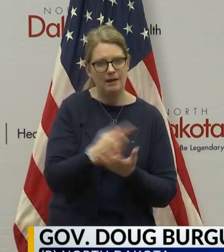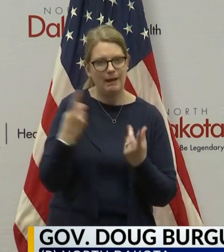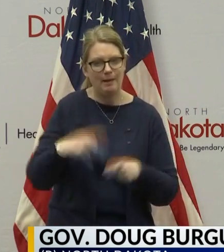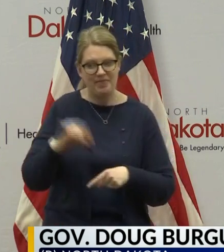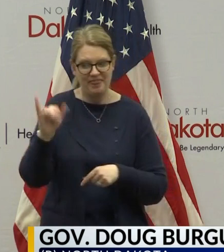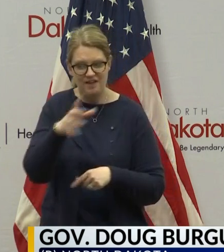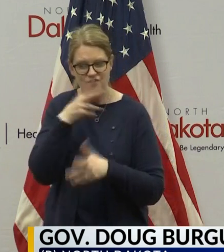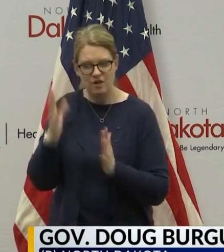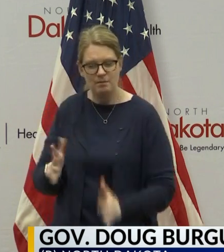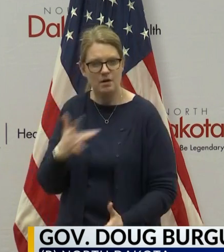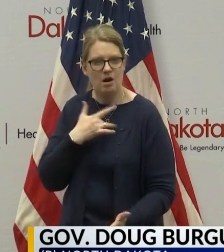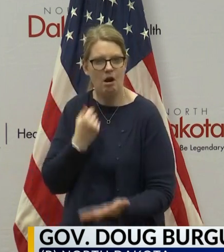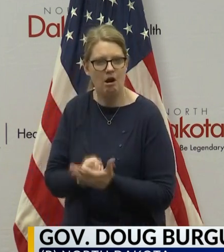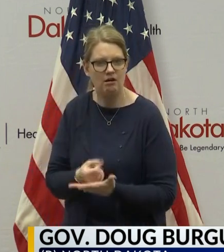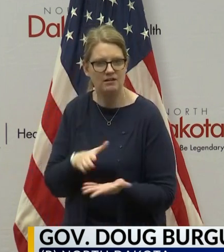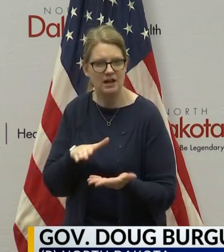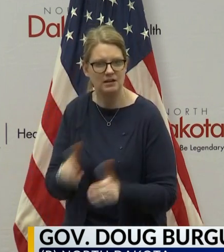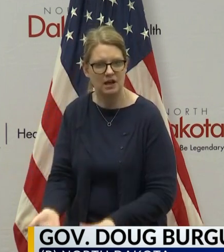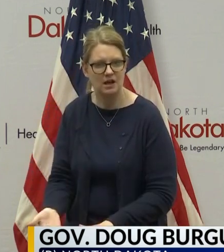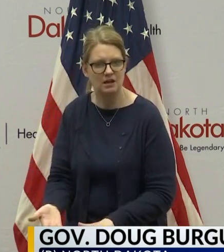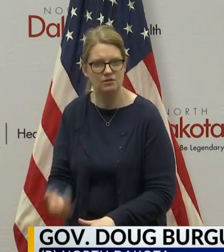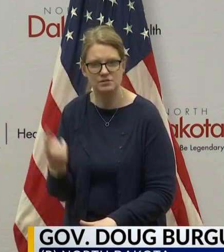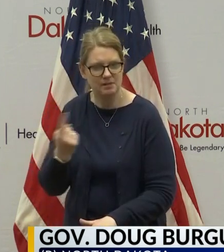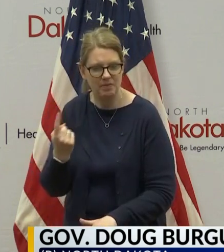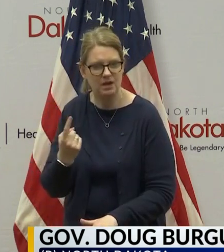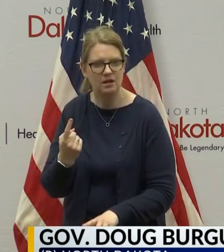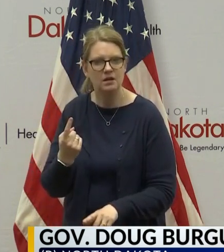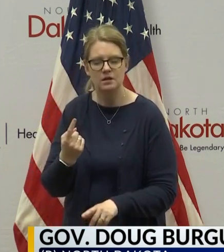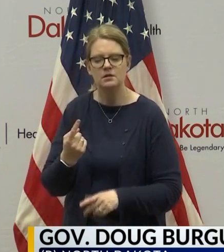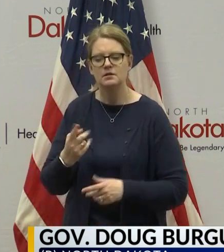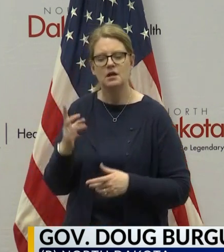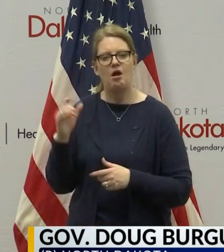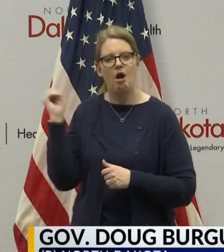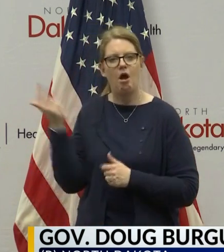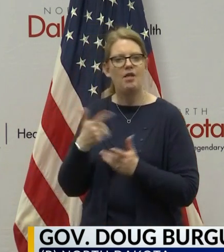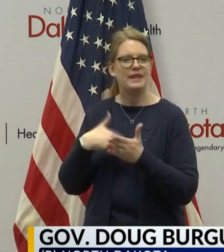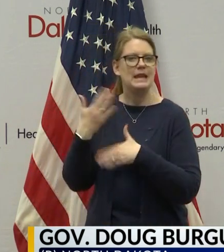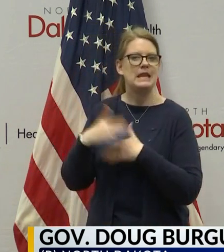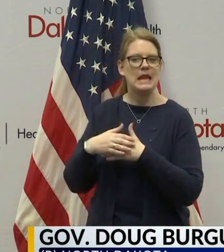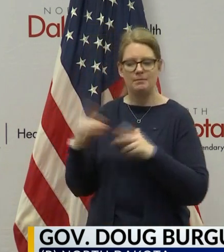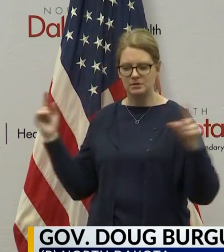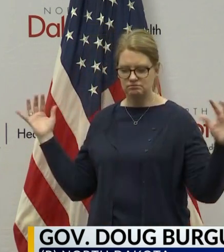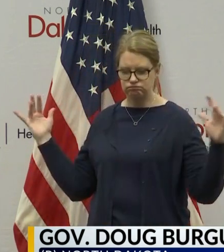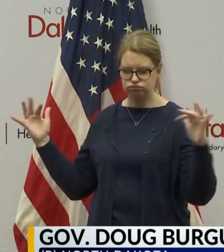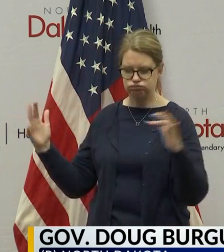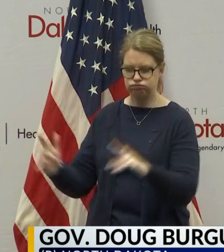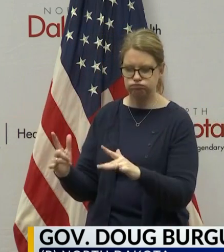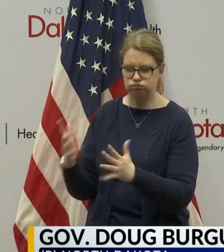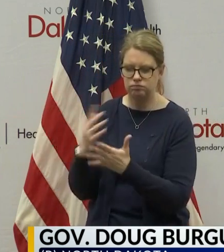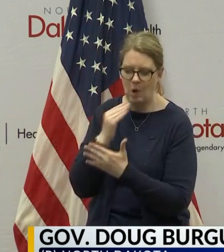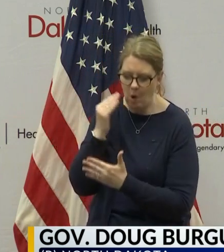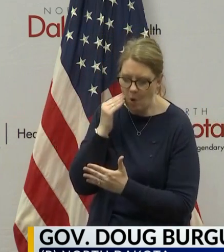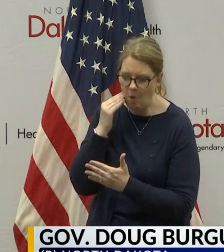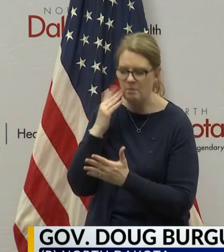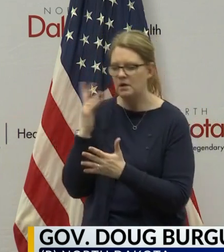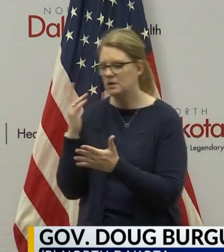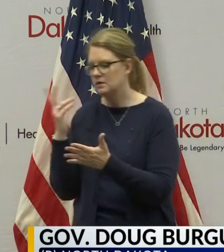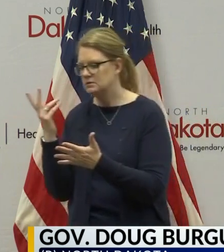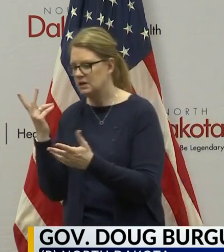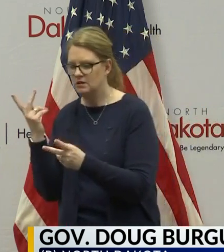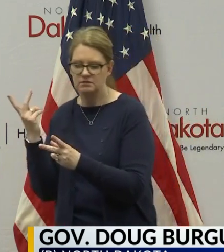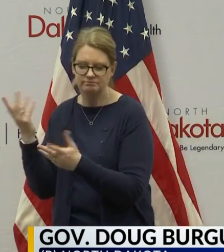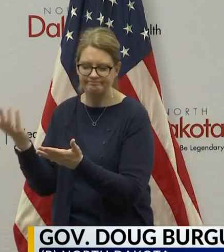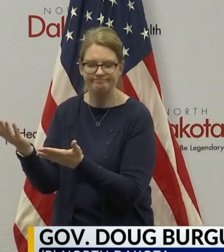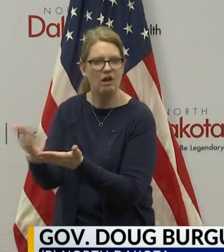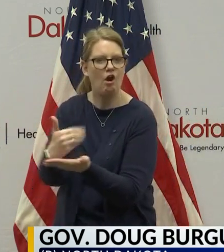and helped make sure that they got that – got everything harvested, took care of it, you know, checked on their family,